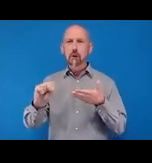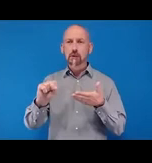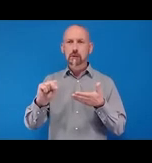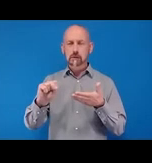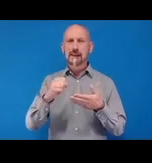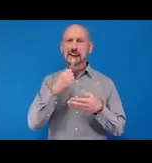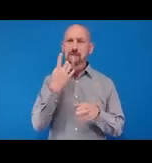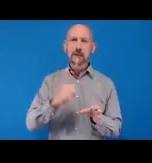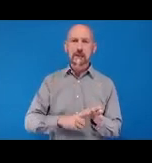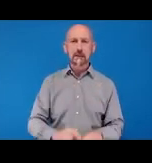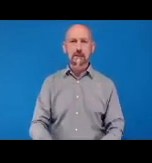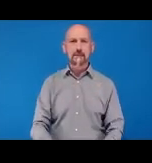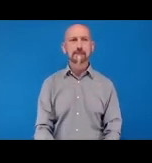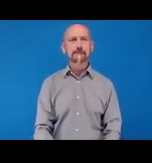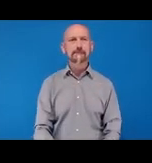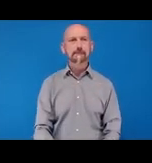Next slide.